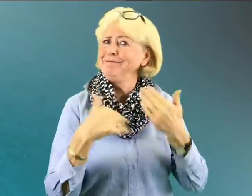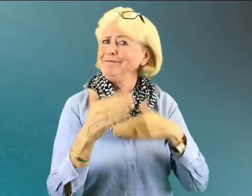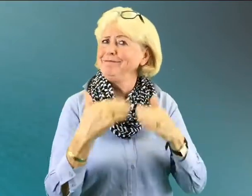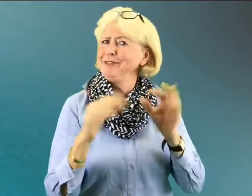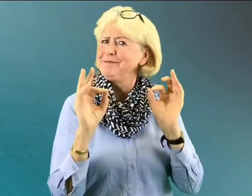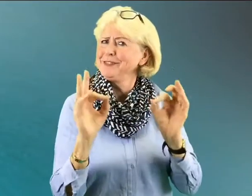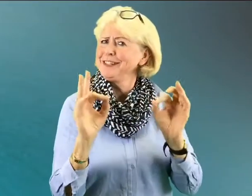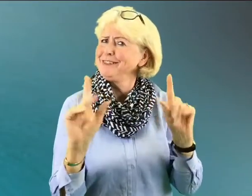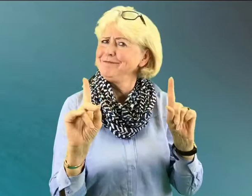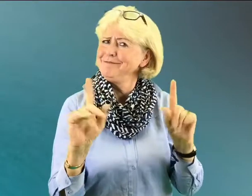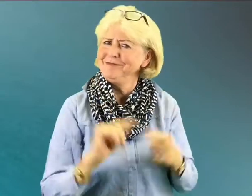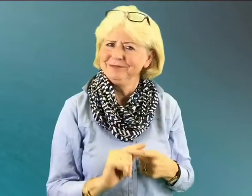Good.